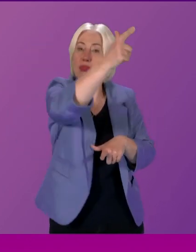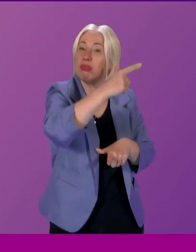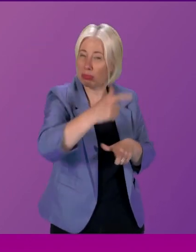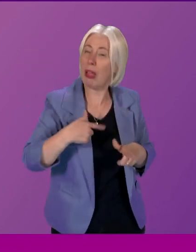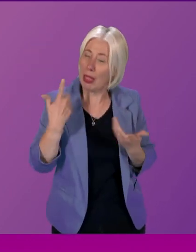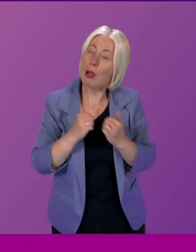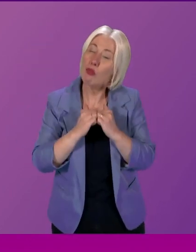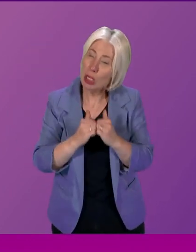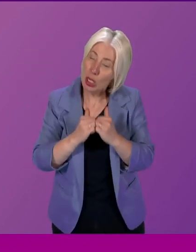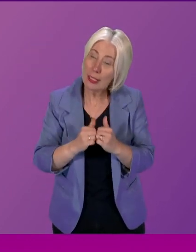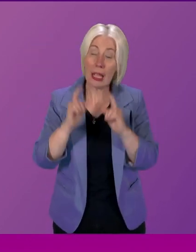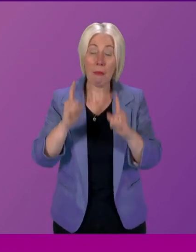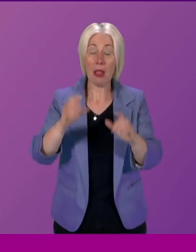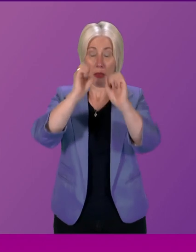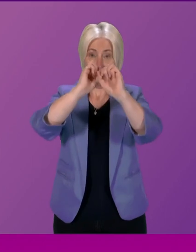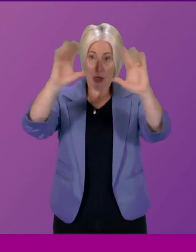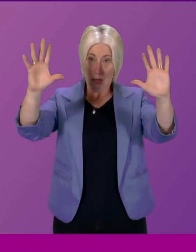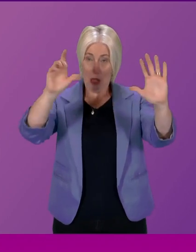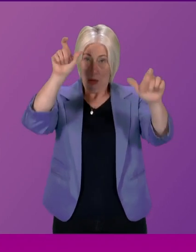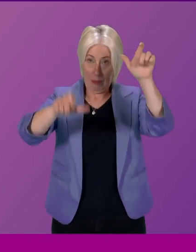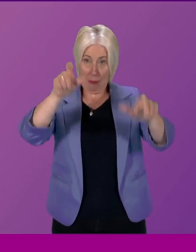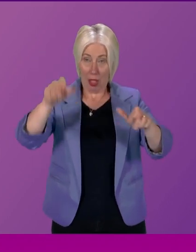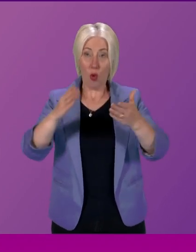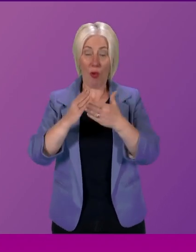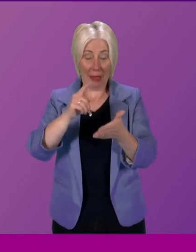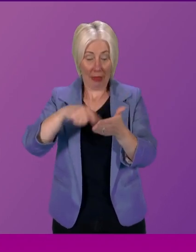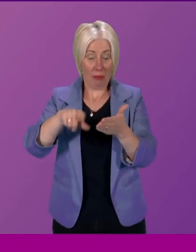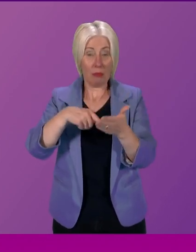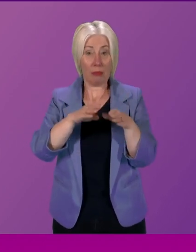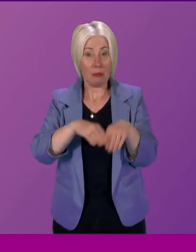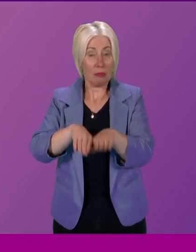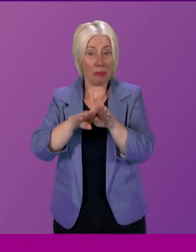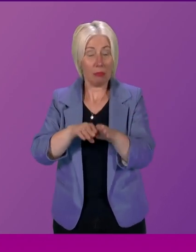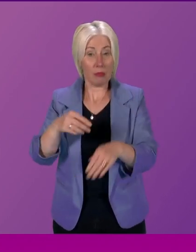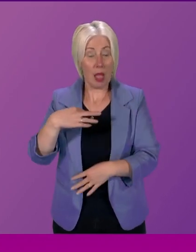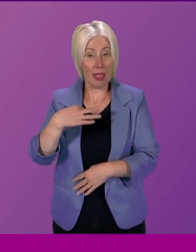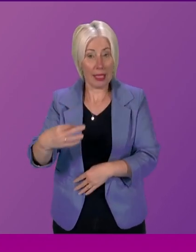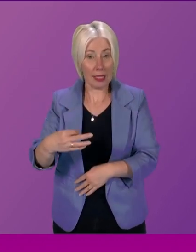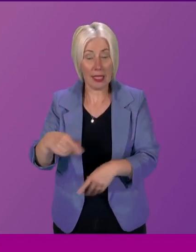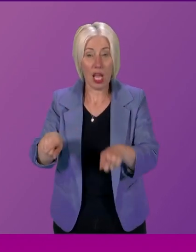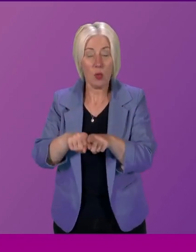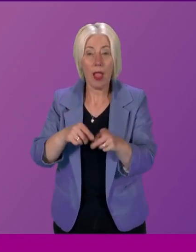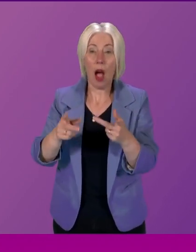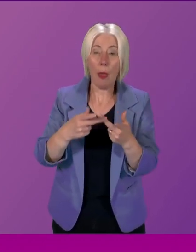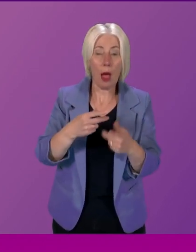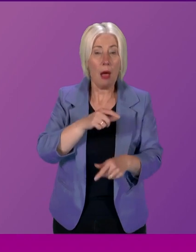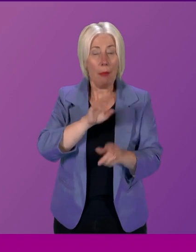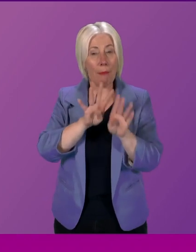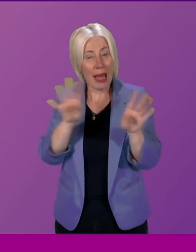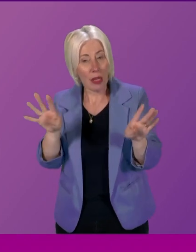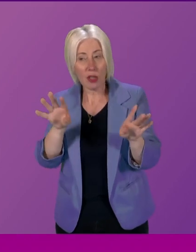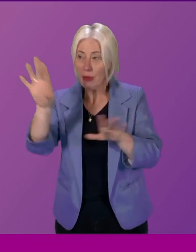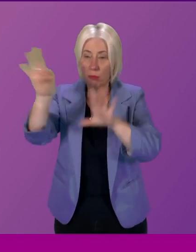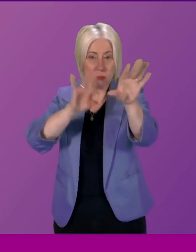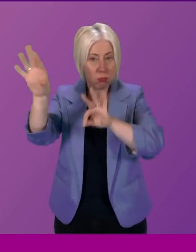picture keeping a balance between those who are democratically elected and involving panels or assemblies selected at random Scotland is a